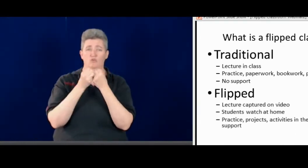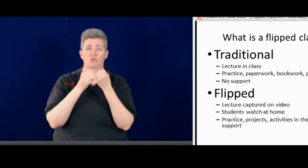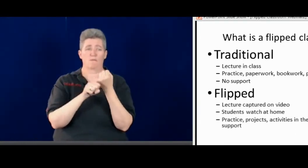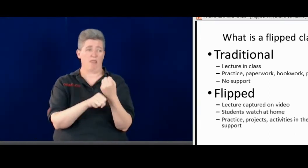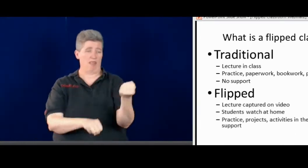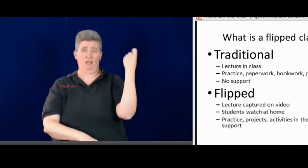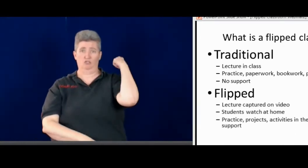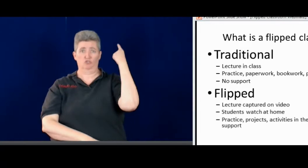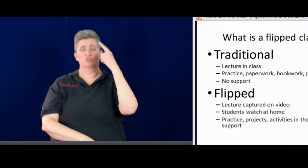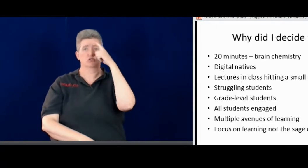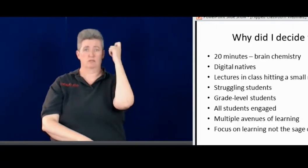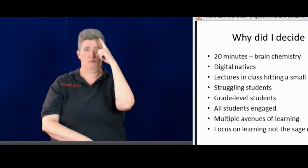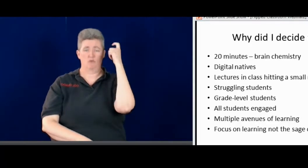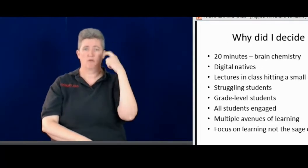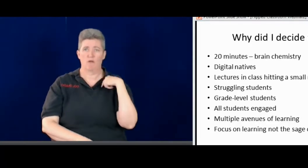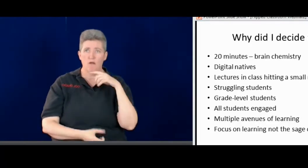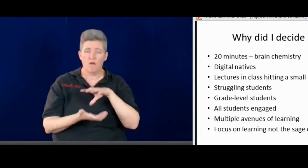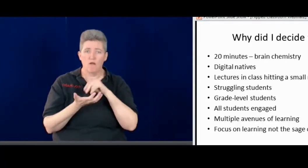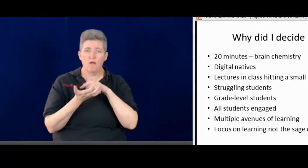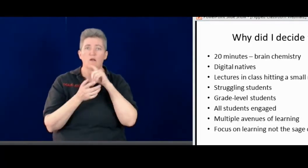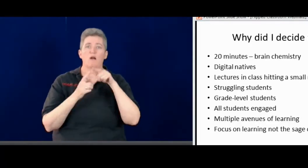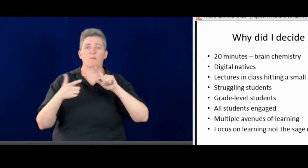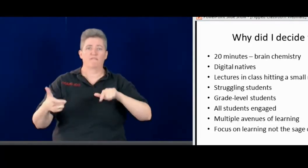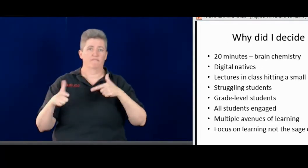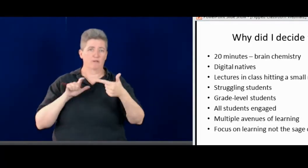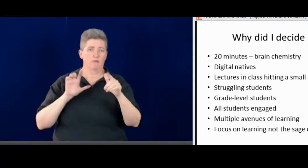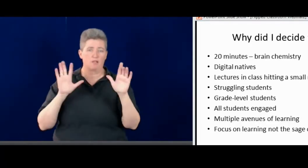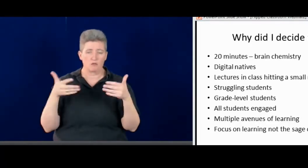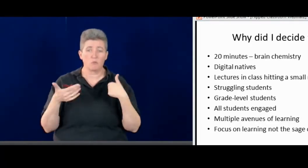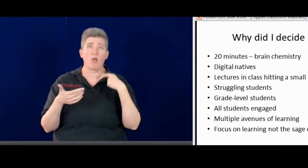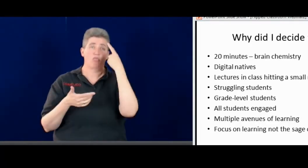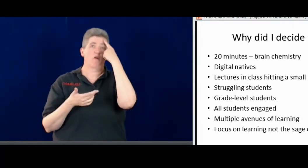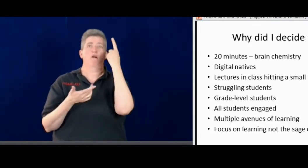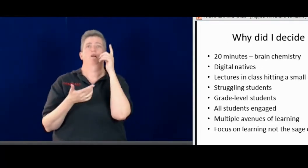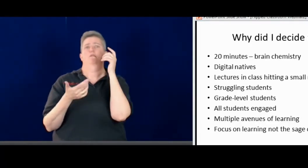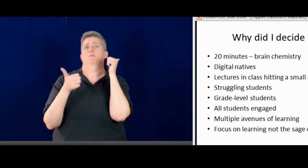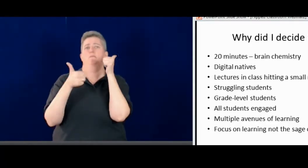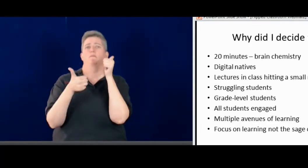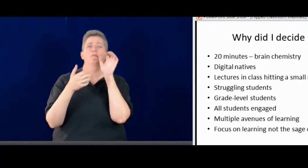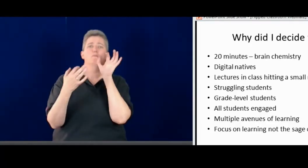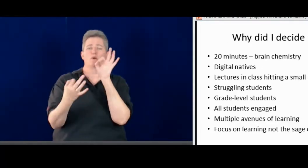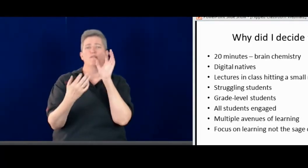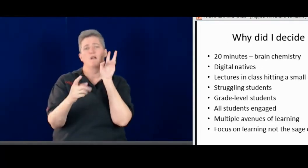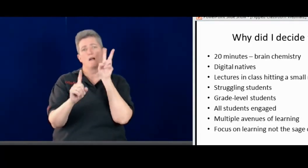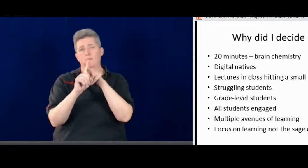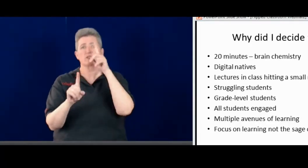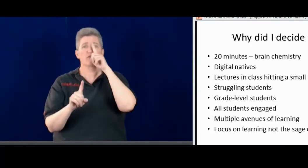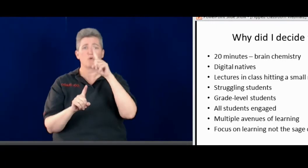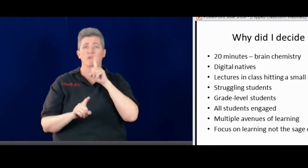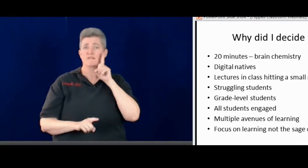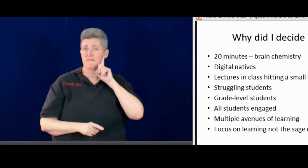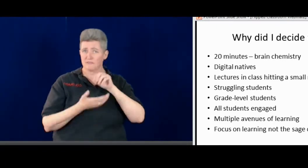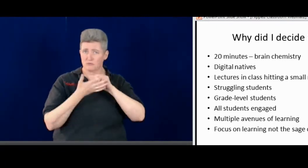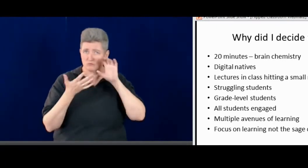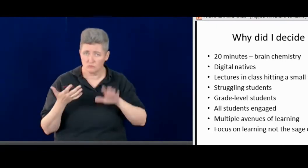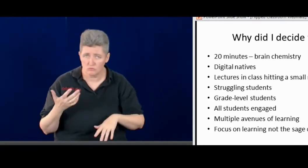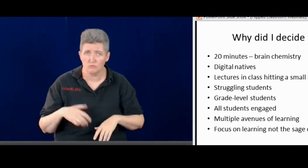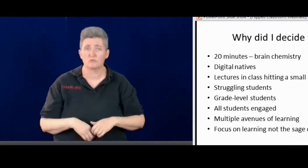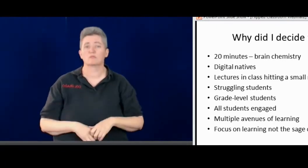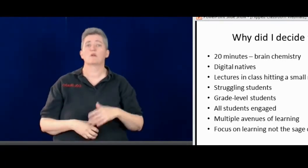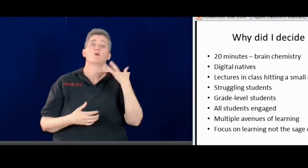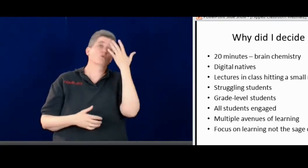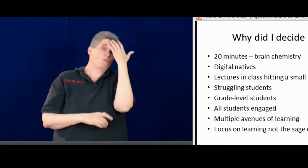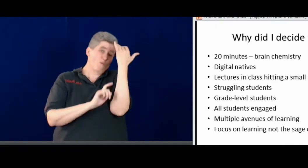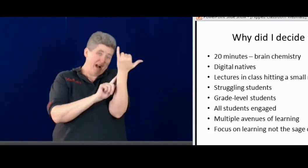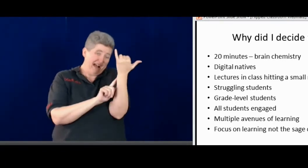I went to a technology workshop last year, last summer, and I learned about the flipped classroom. And I thought it would be a perfect